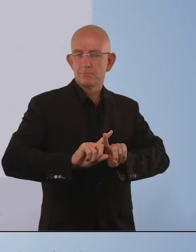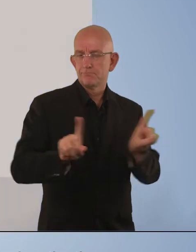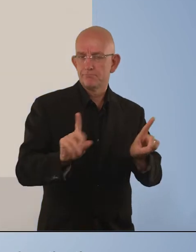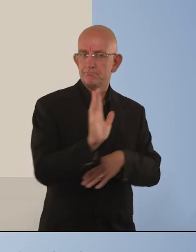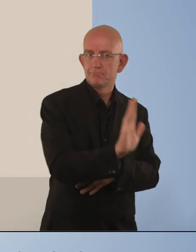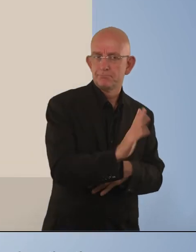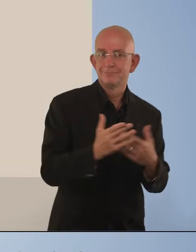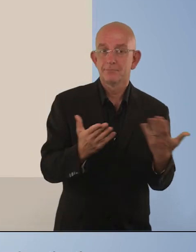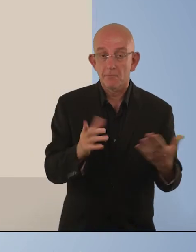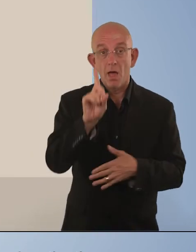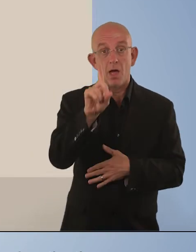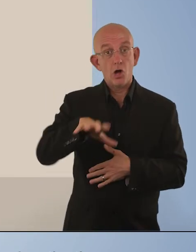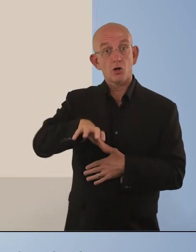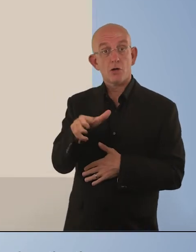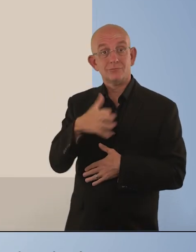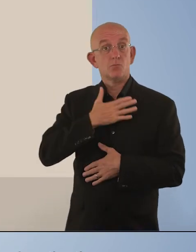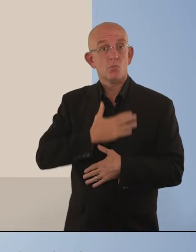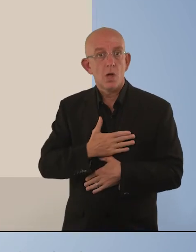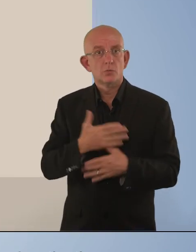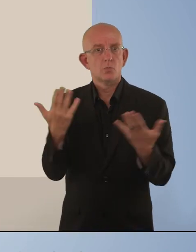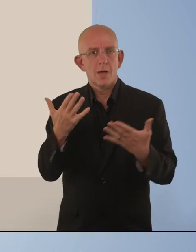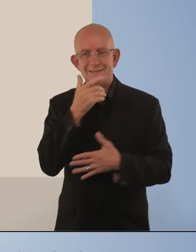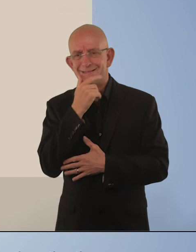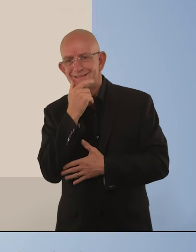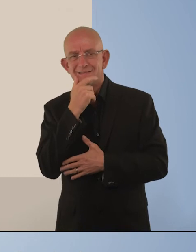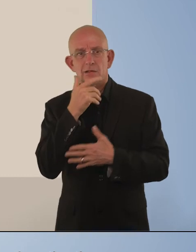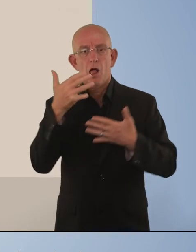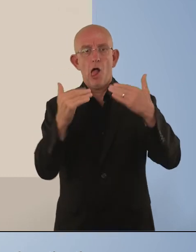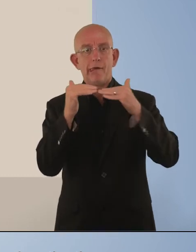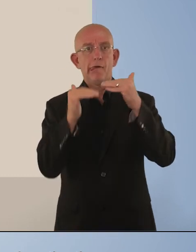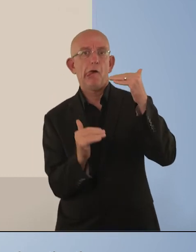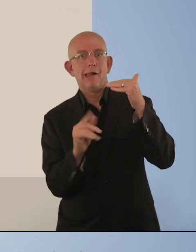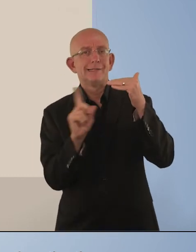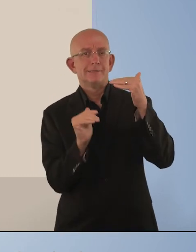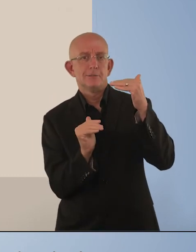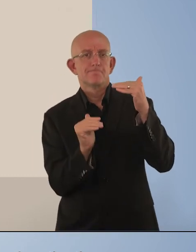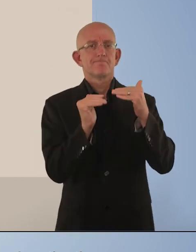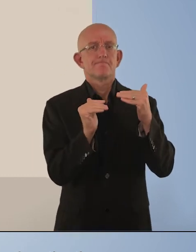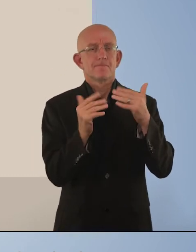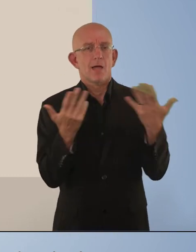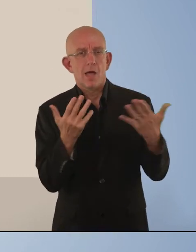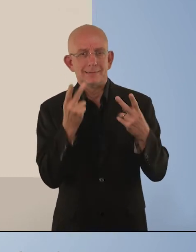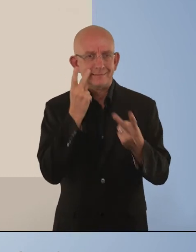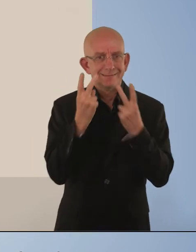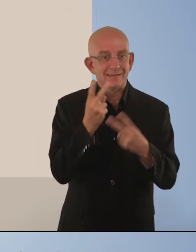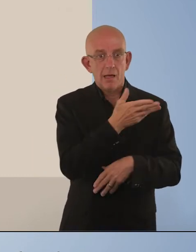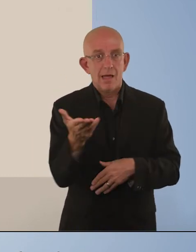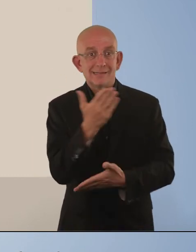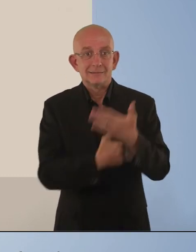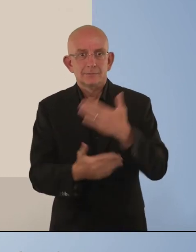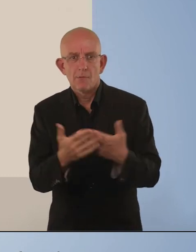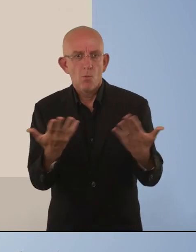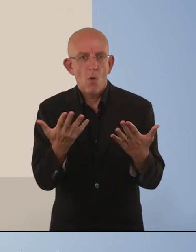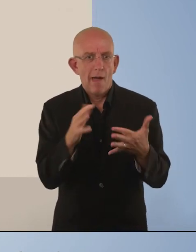Finally, if a country wants to reduce underestimation of the disability prevalence and any impact on the disability gap or is interested